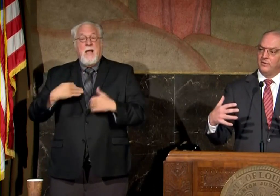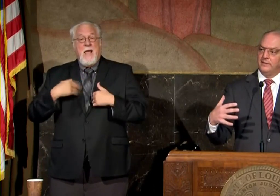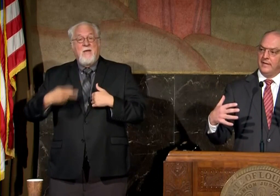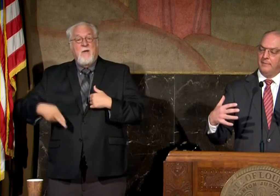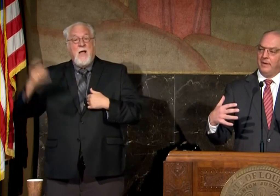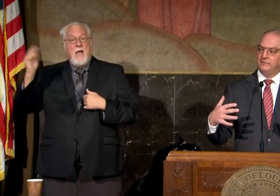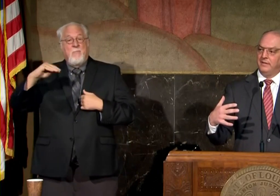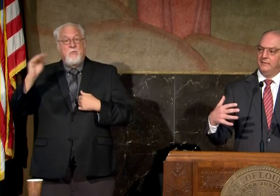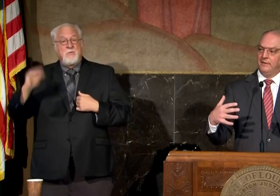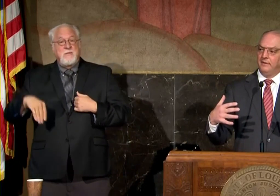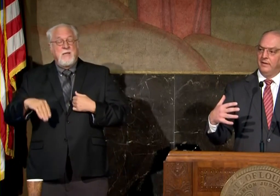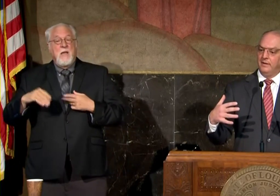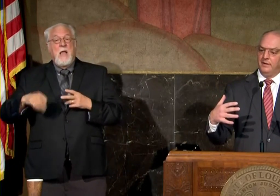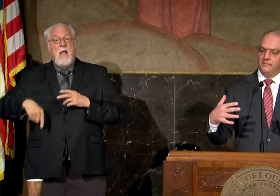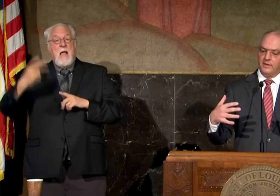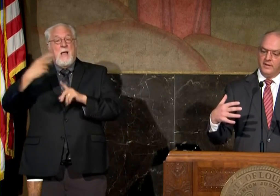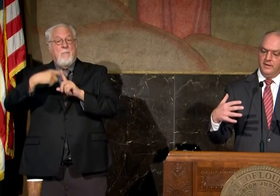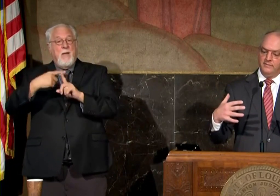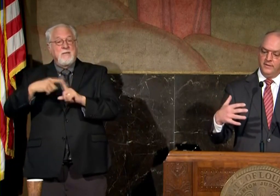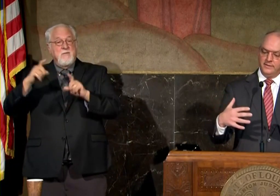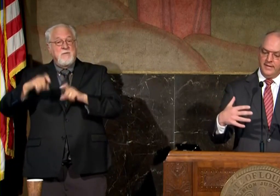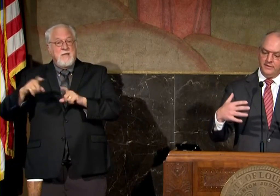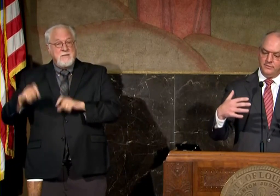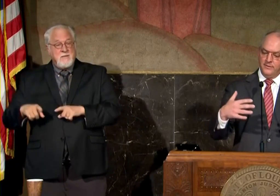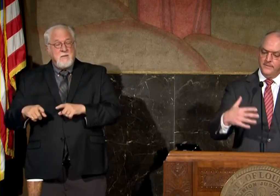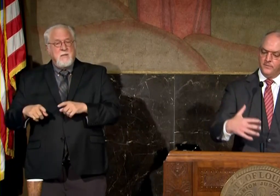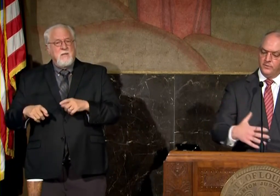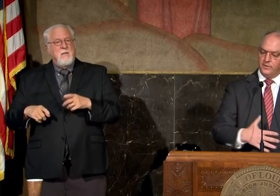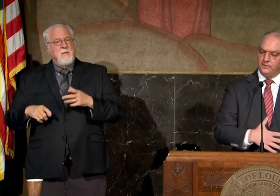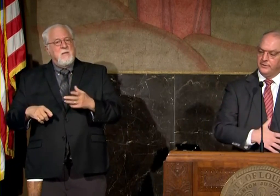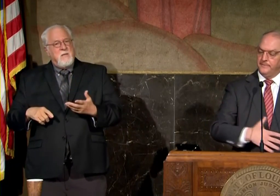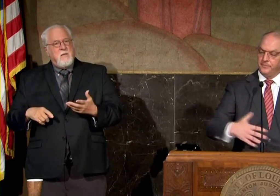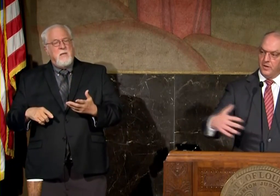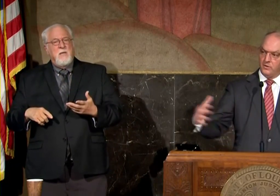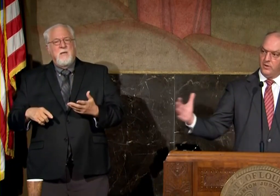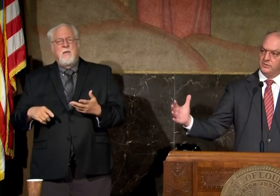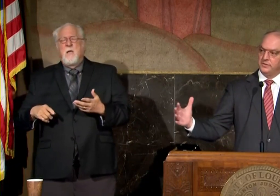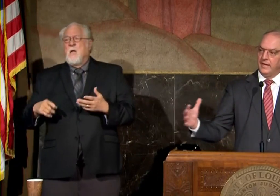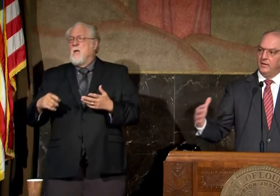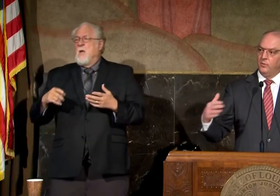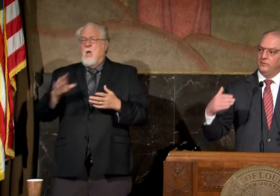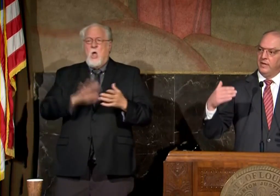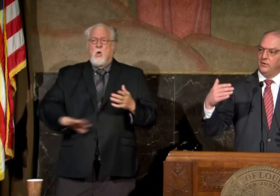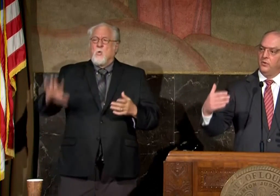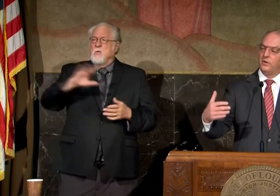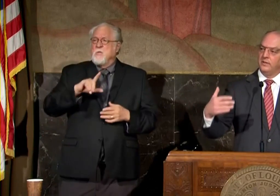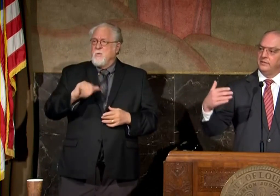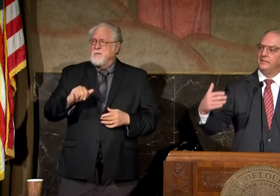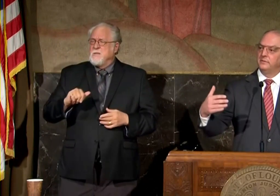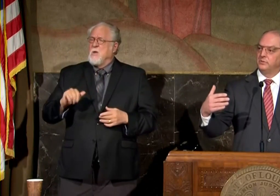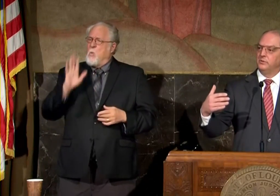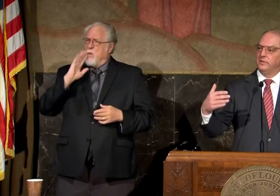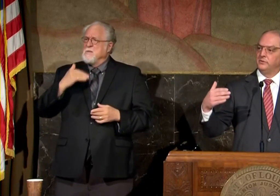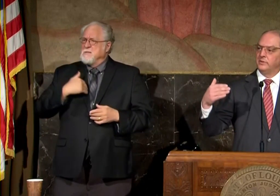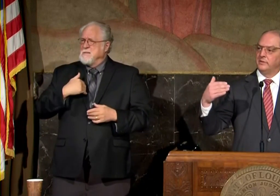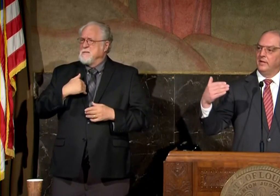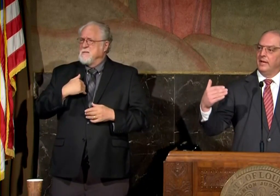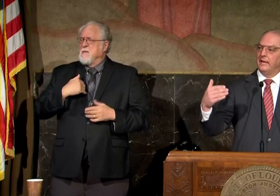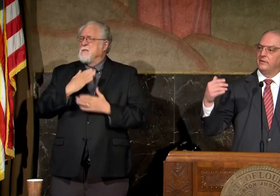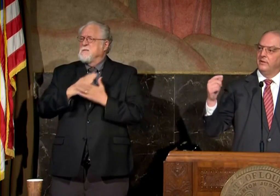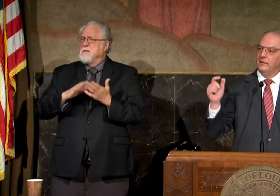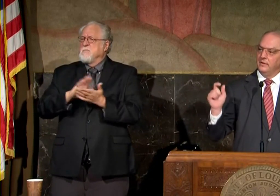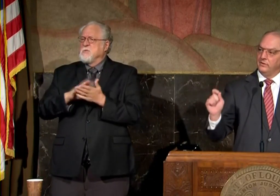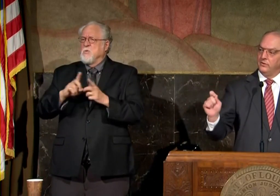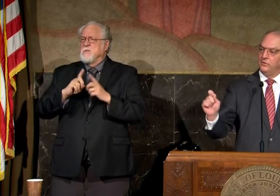incidence rates high positivity of test results across the state of louisiana you're going to see some school districts